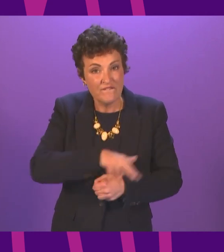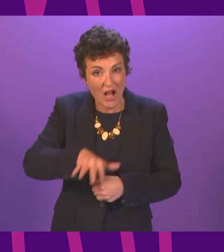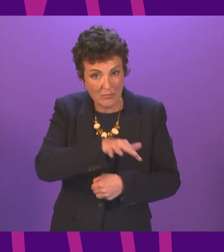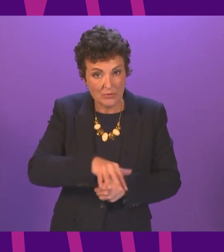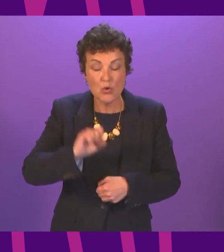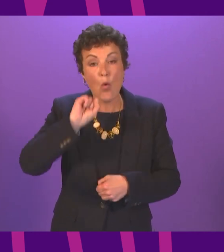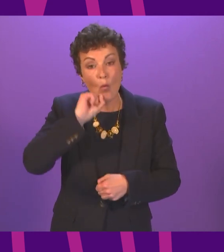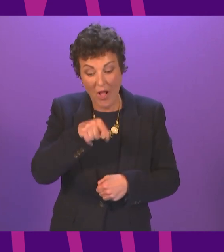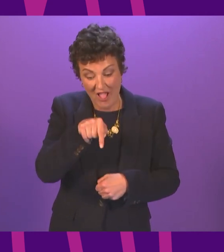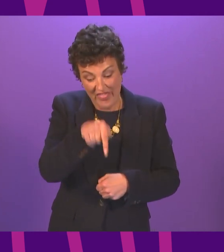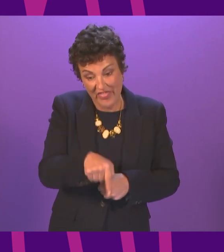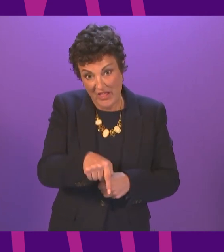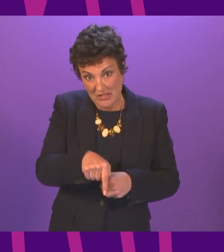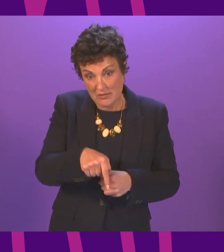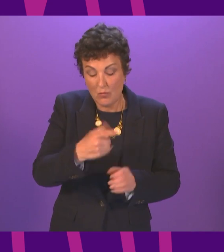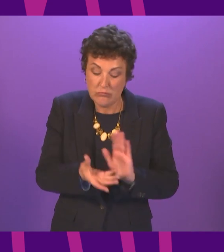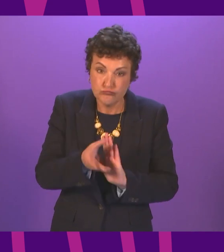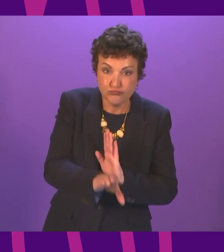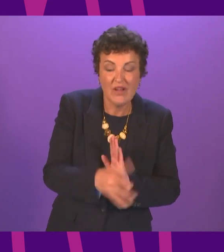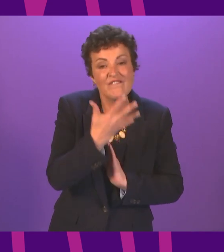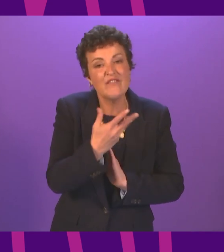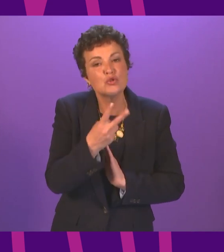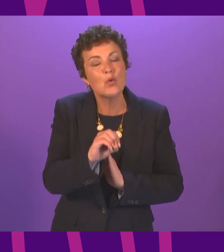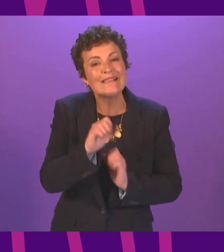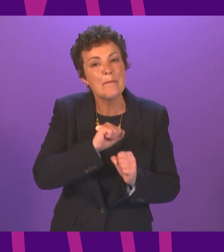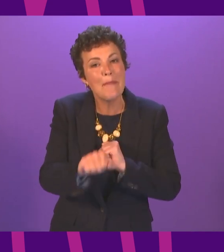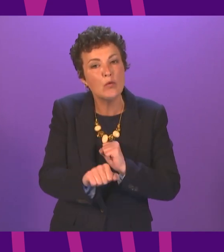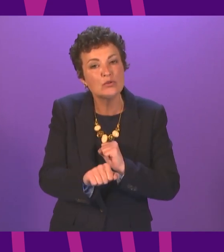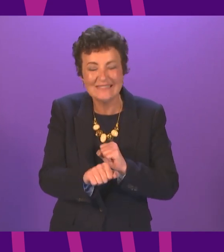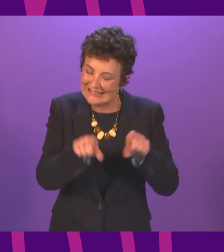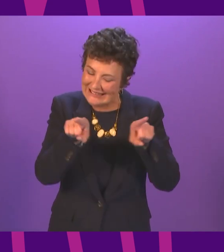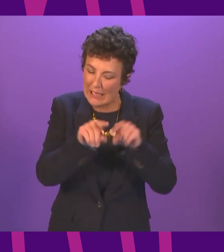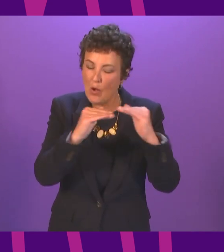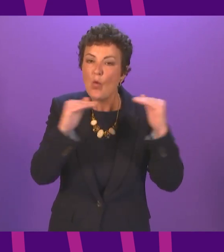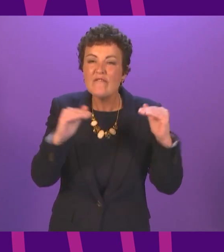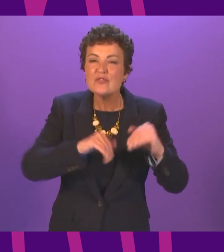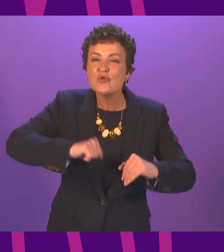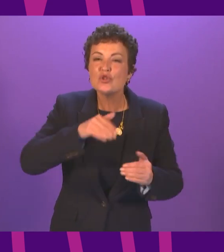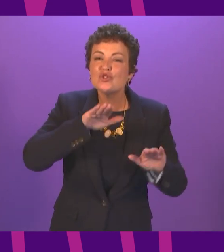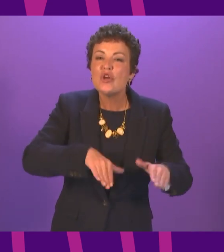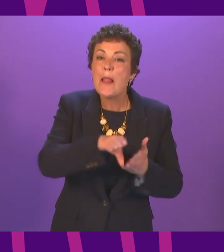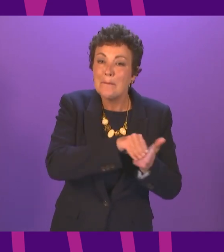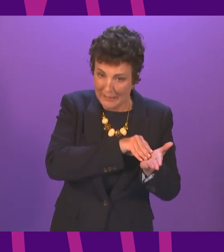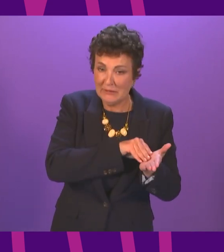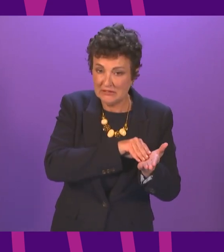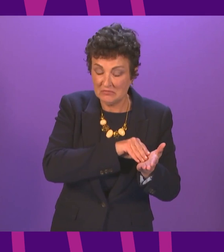£520 of support, the equivalent of the Scottish child payment. We have set out how in the first 100 days we will